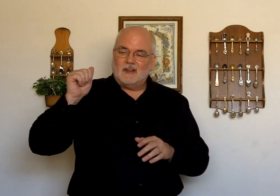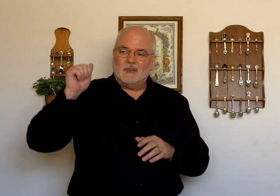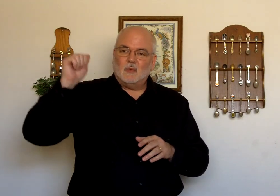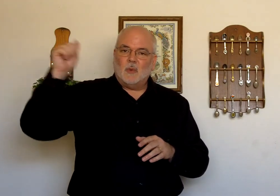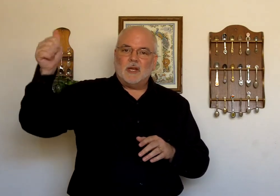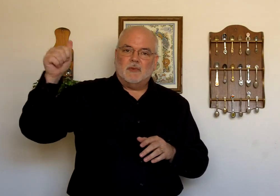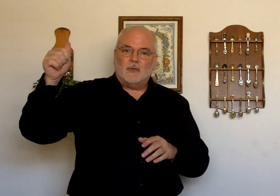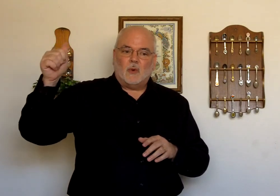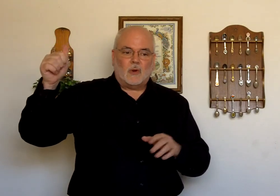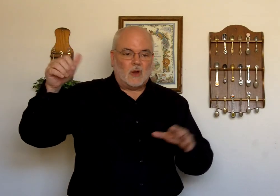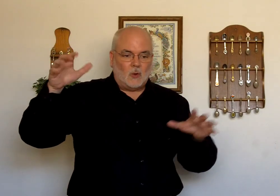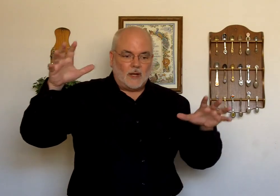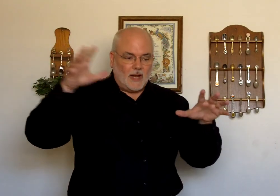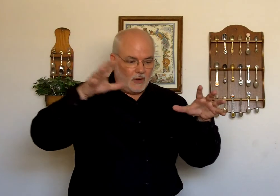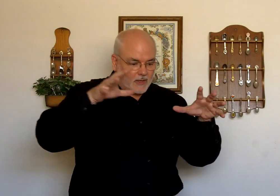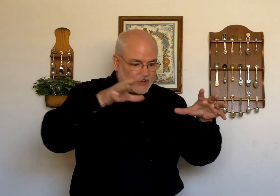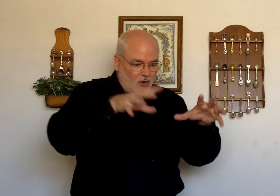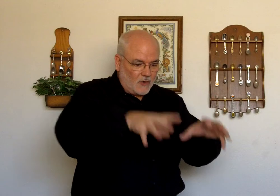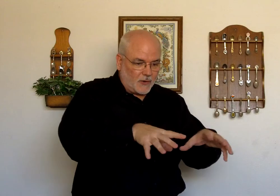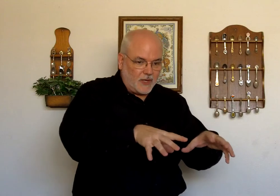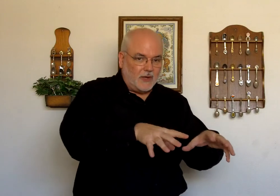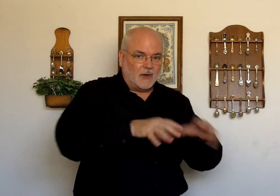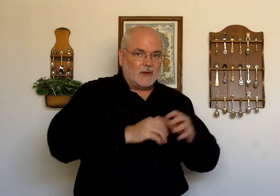What we did before. Only now it's over here.